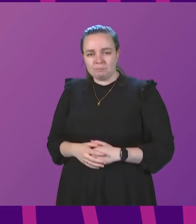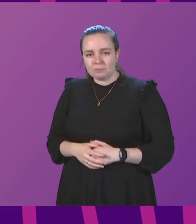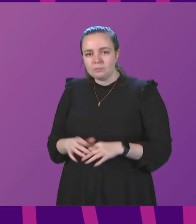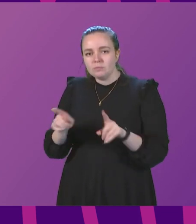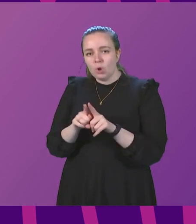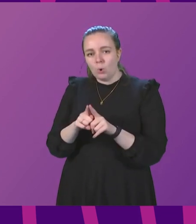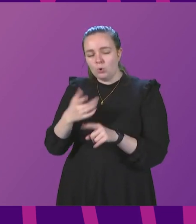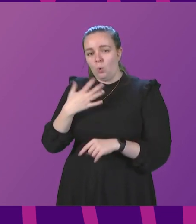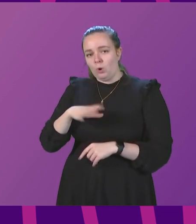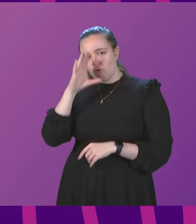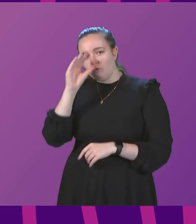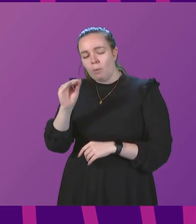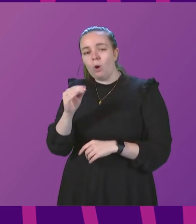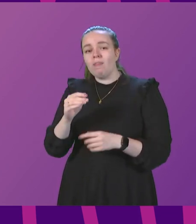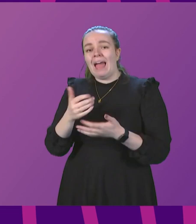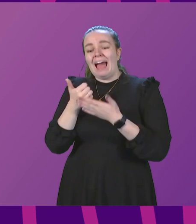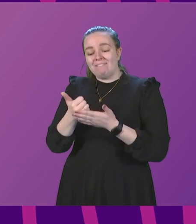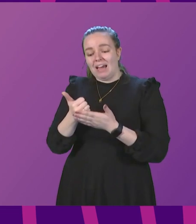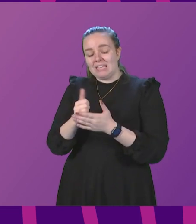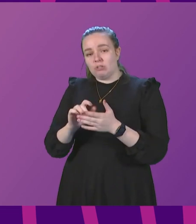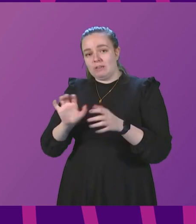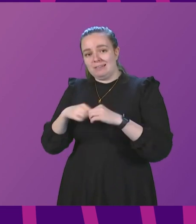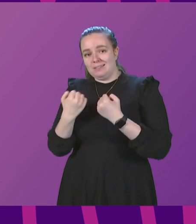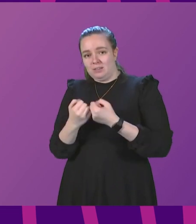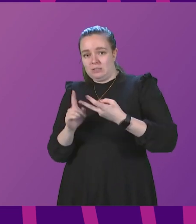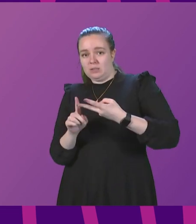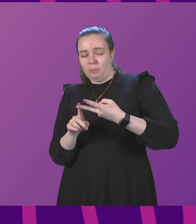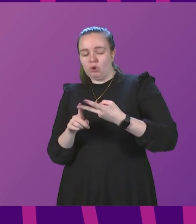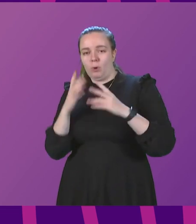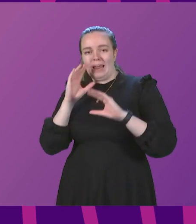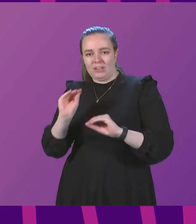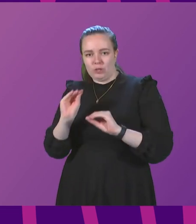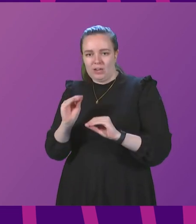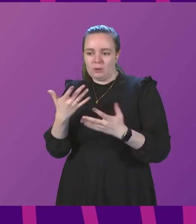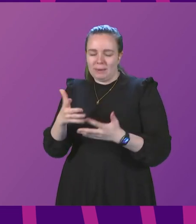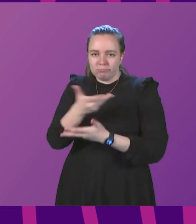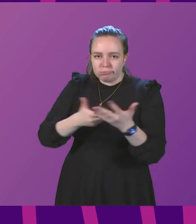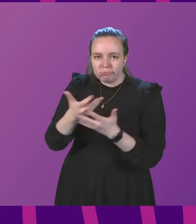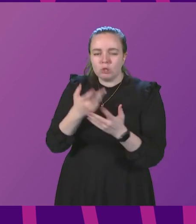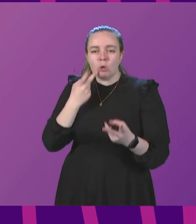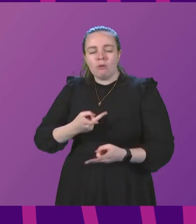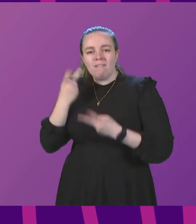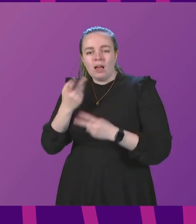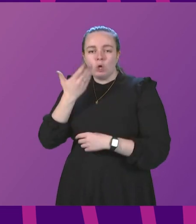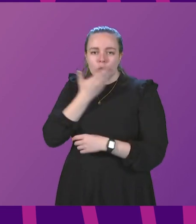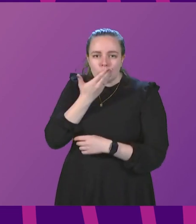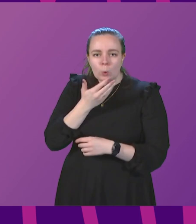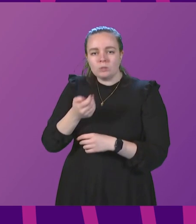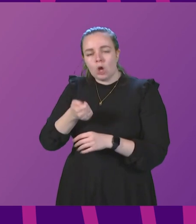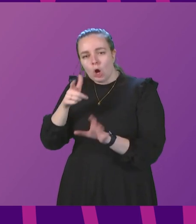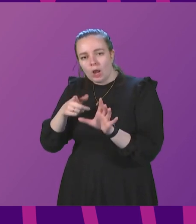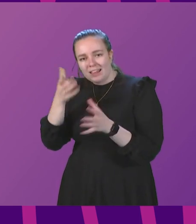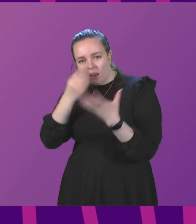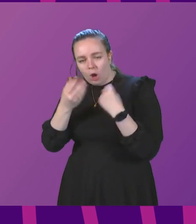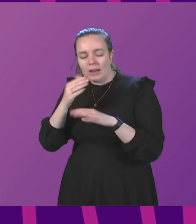want to report that the advisory subgroup on education met last week to review COVID measures in schools and early learning and childcare settings.